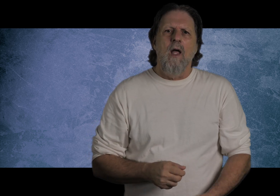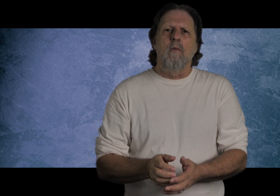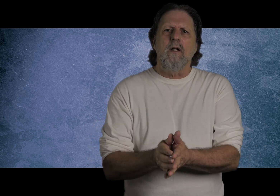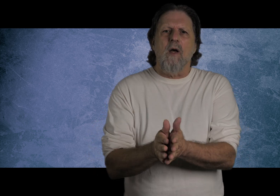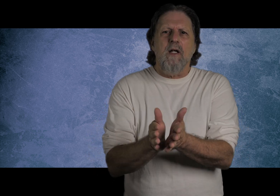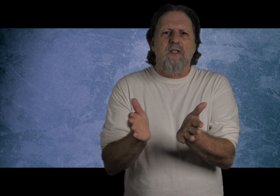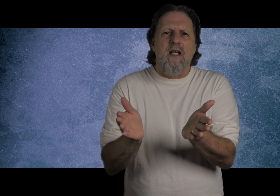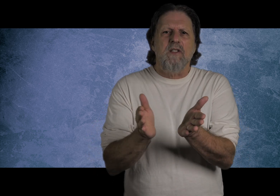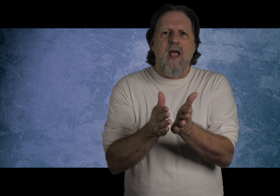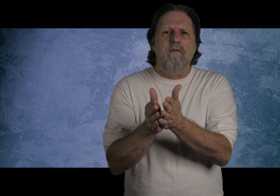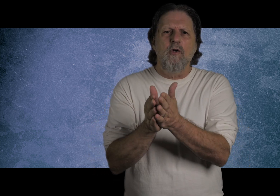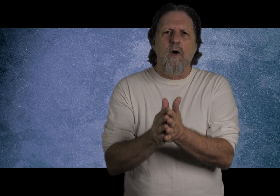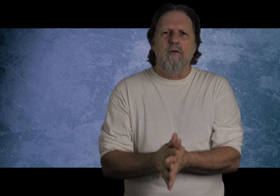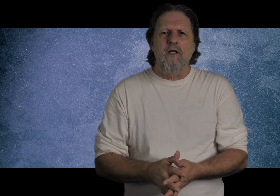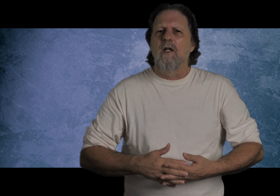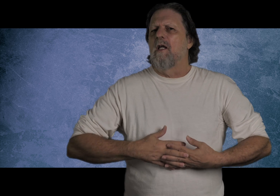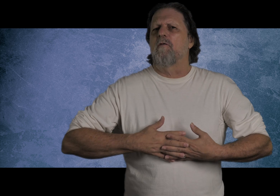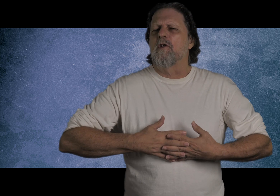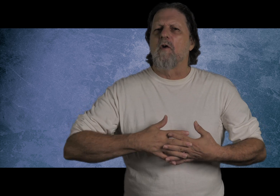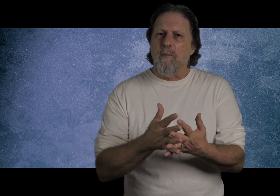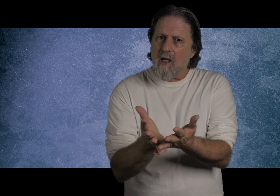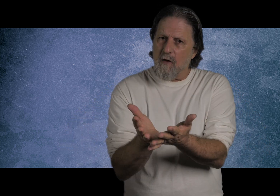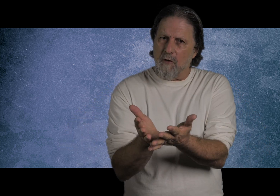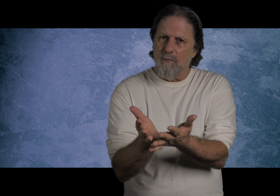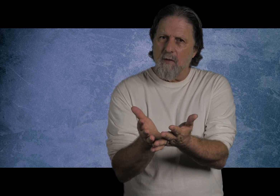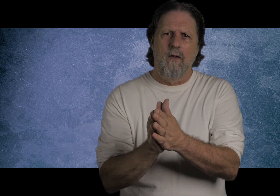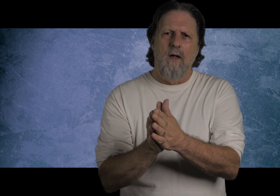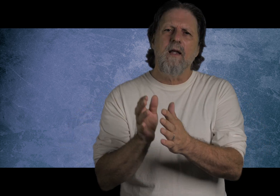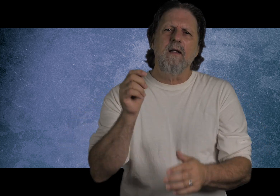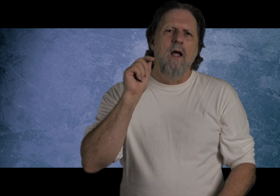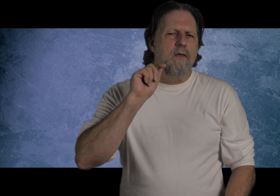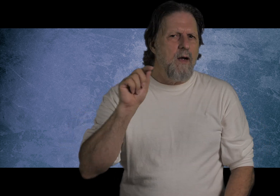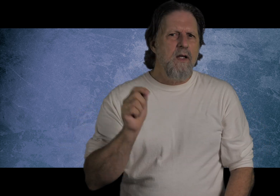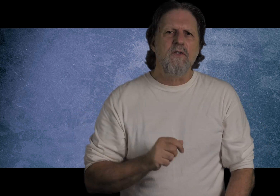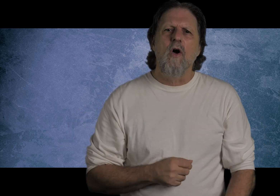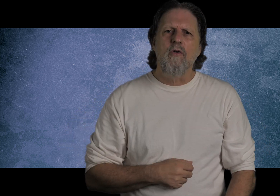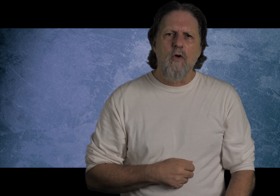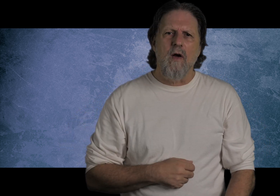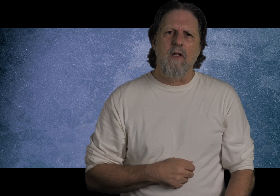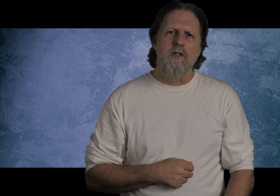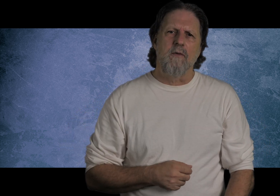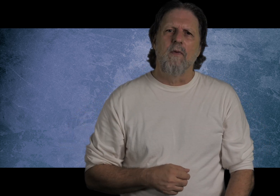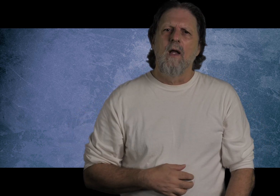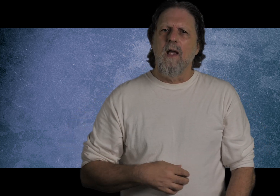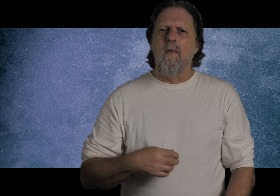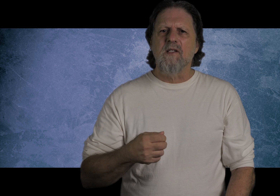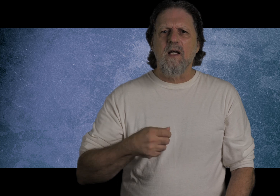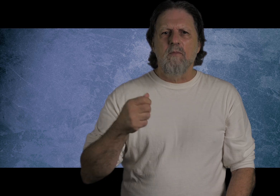And when somebody says they have a new revelation, you know, first of all, be careful. Again, there is no new revelation. It may seem